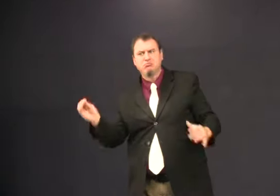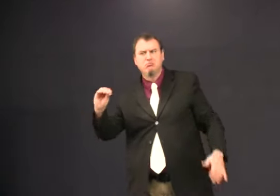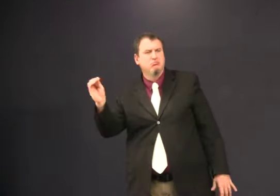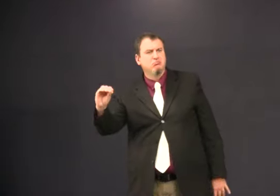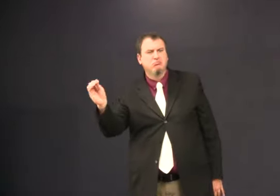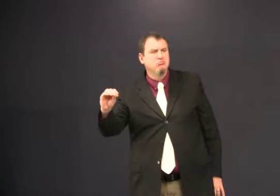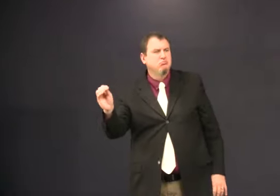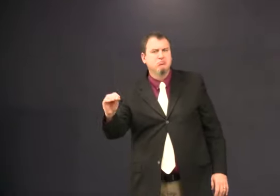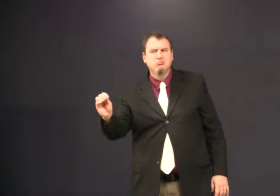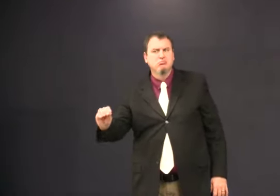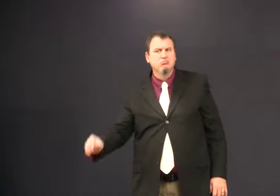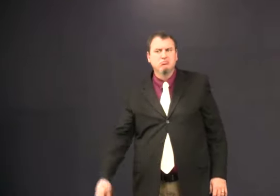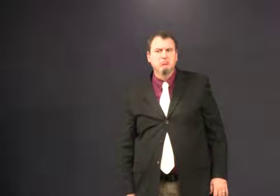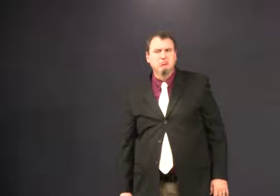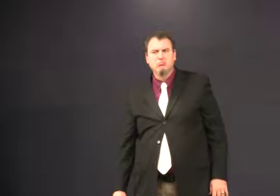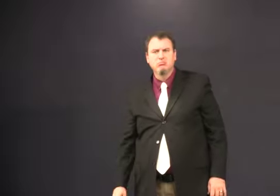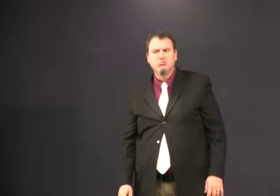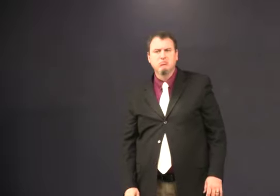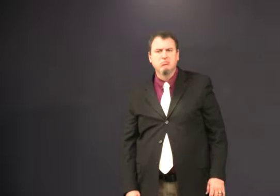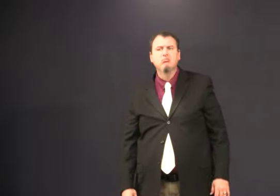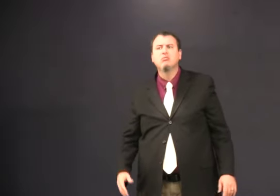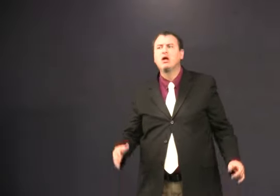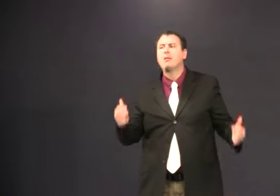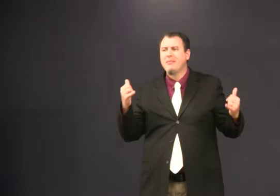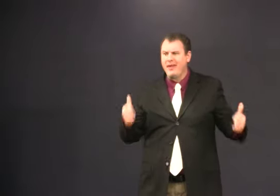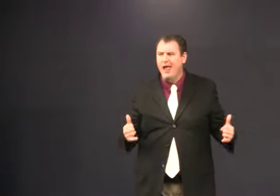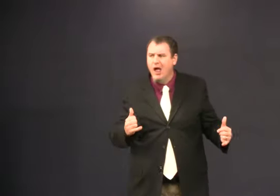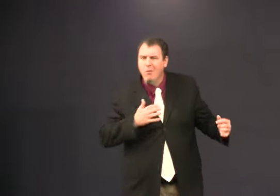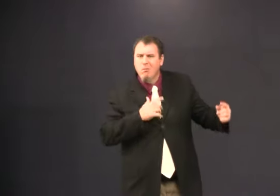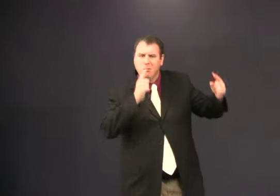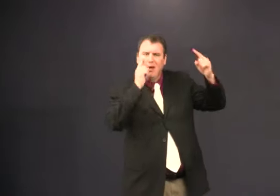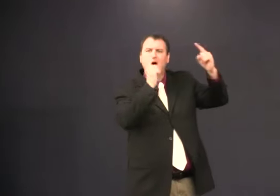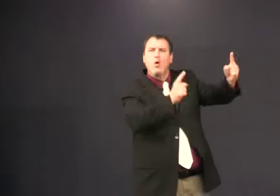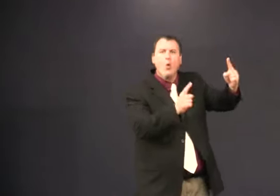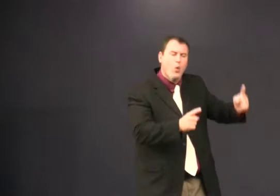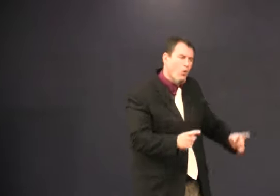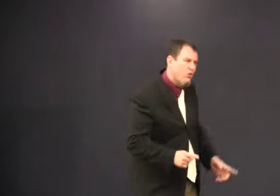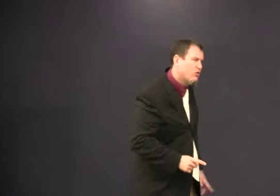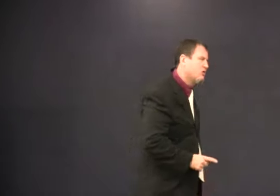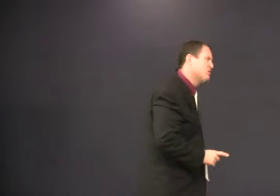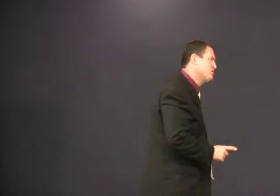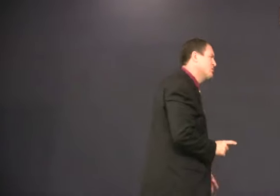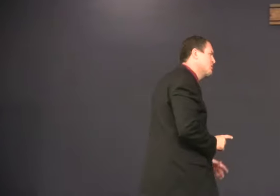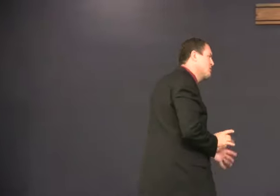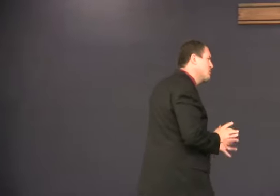and looking for all the all the things that he wants the old